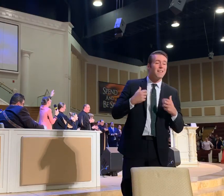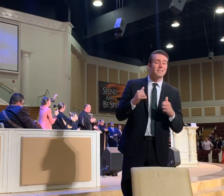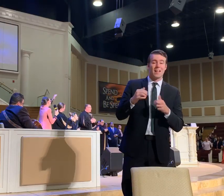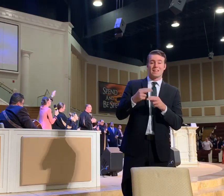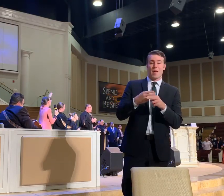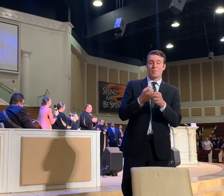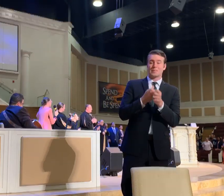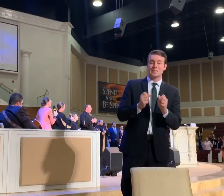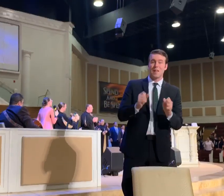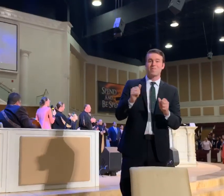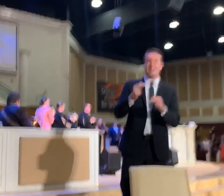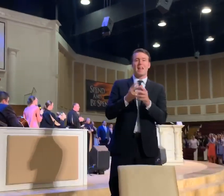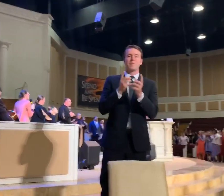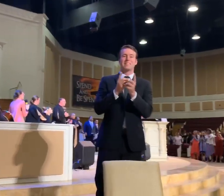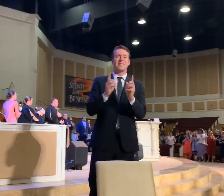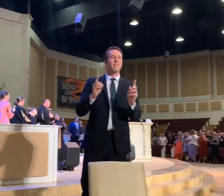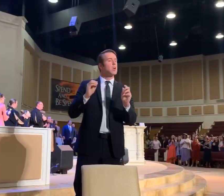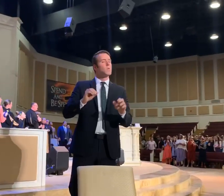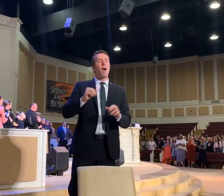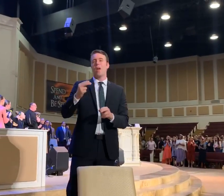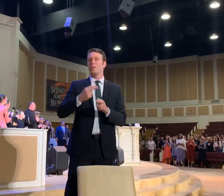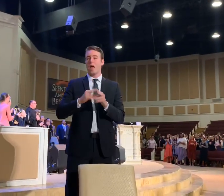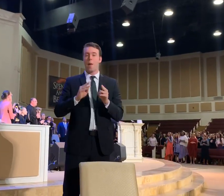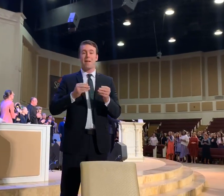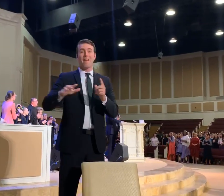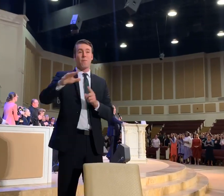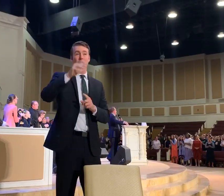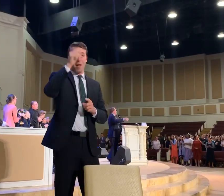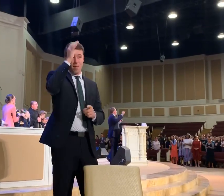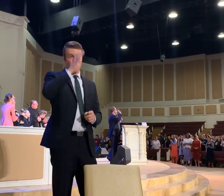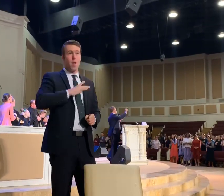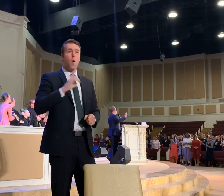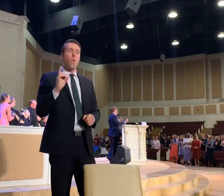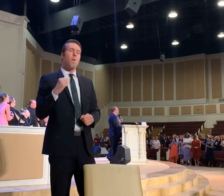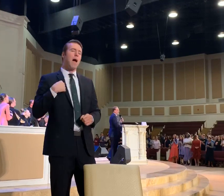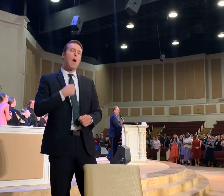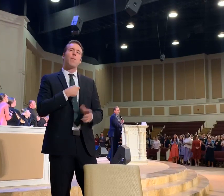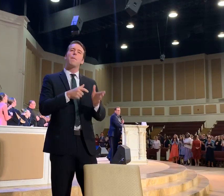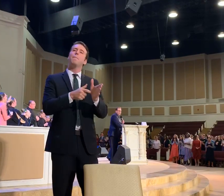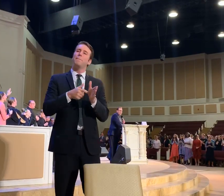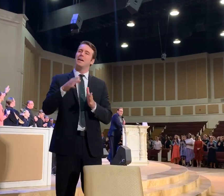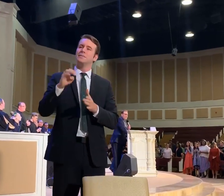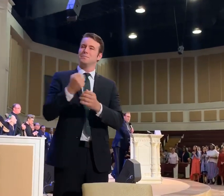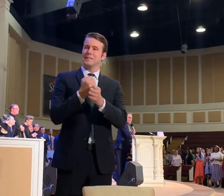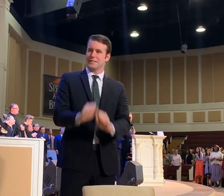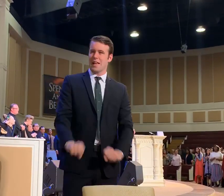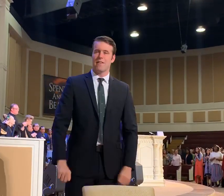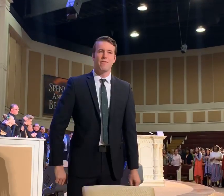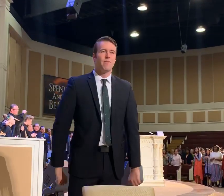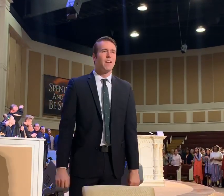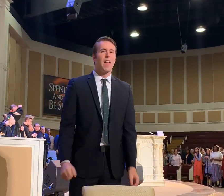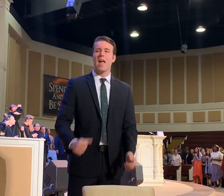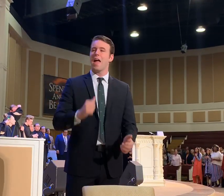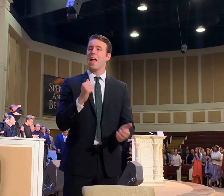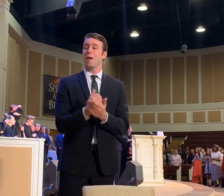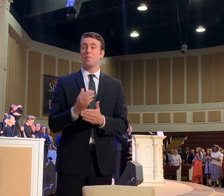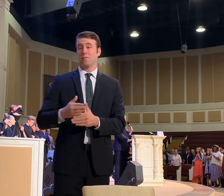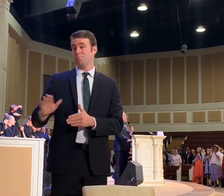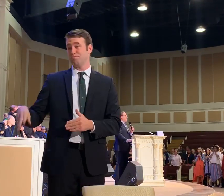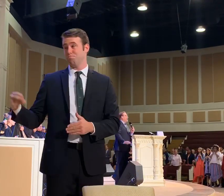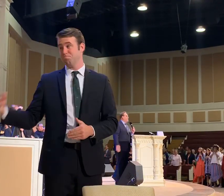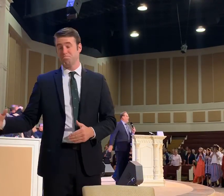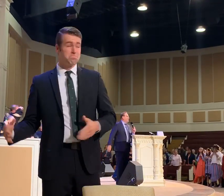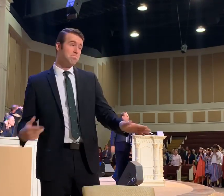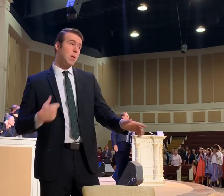name that delivers, knowing the name given among men whereby we must be saved. Amen! Look at somebody